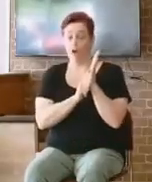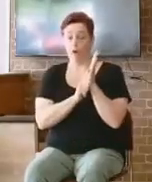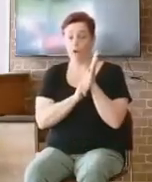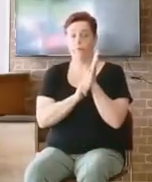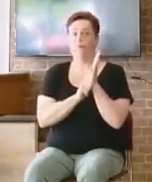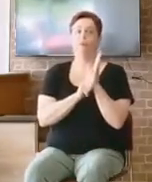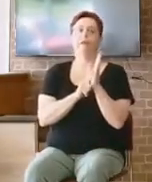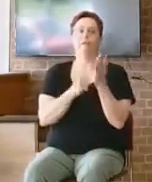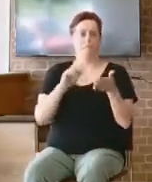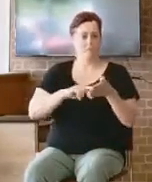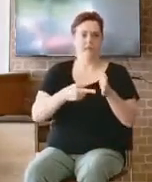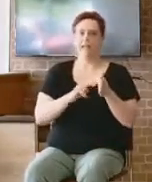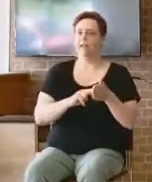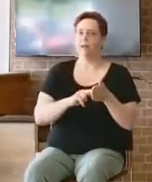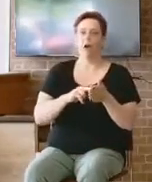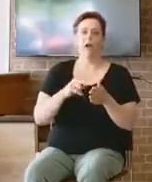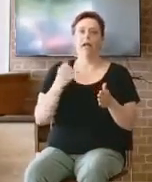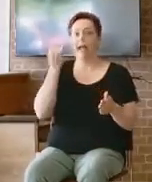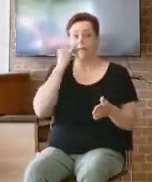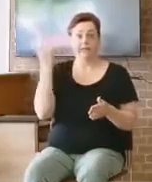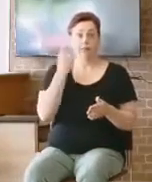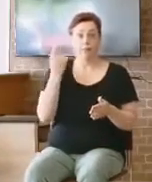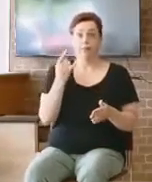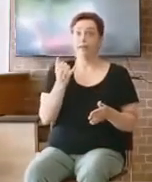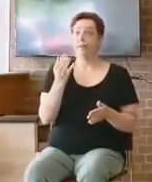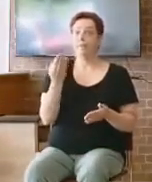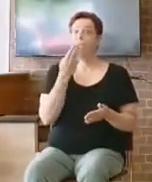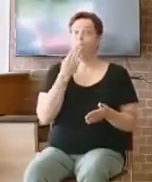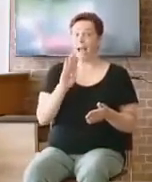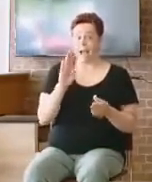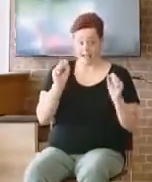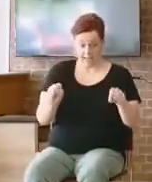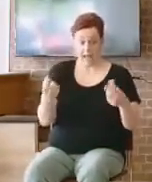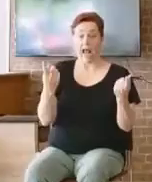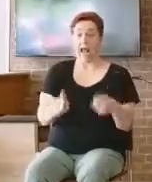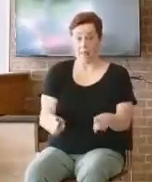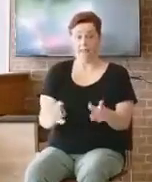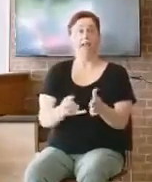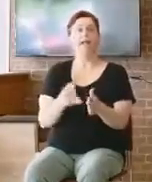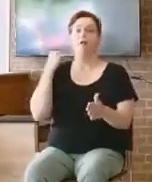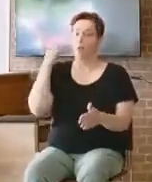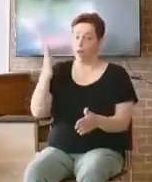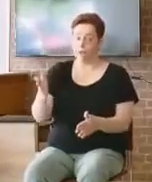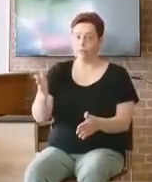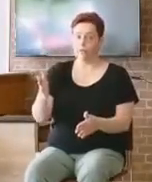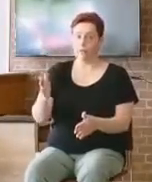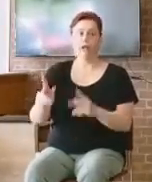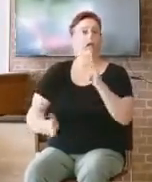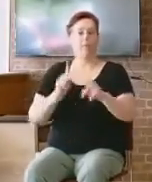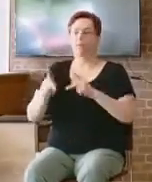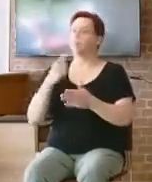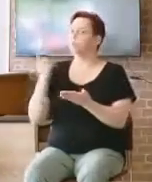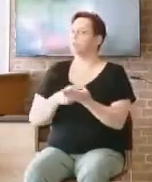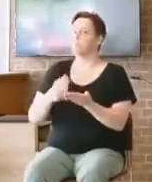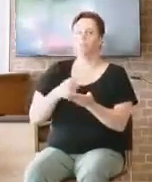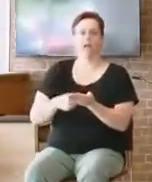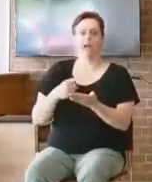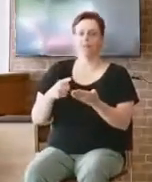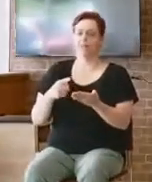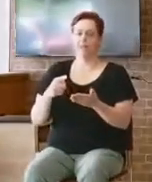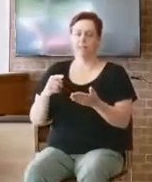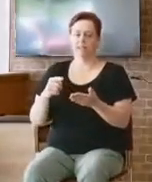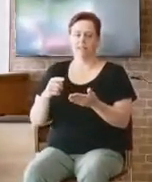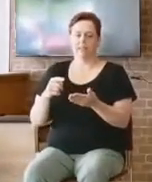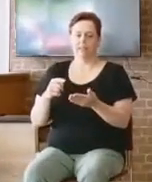nothing but Murphy in my life. All right? It's like, get out of here. And so people sometimes, they just get angry. But